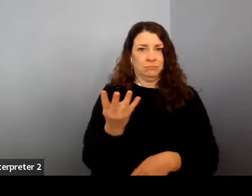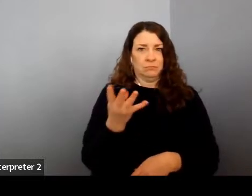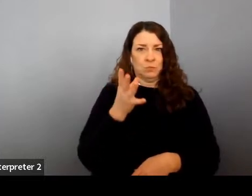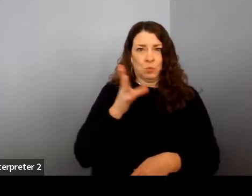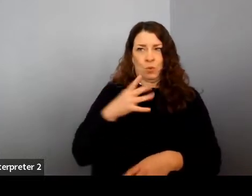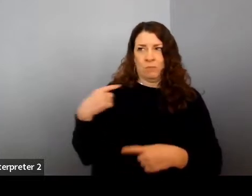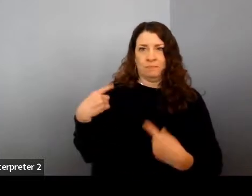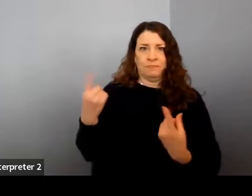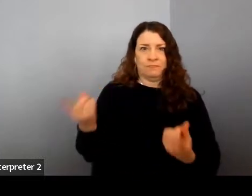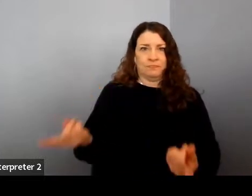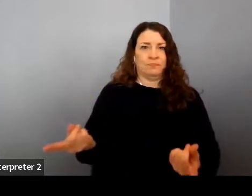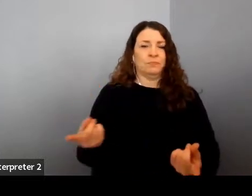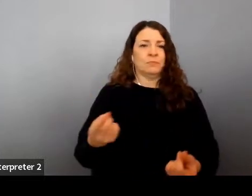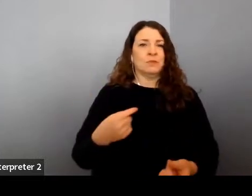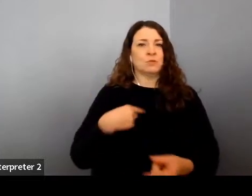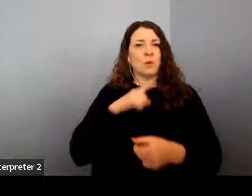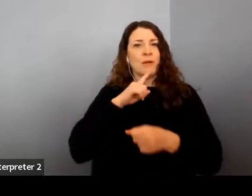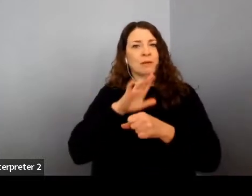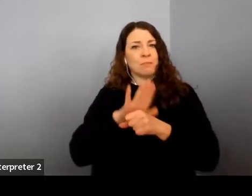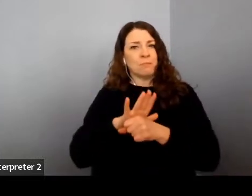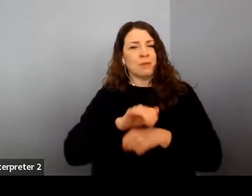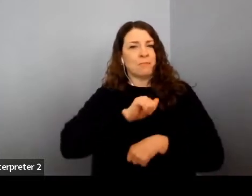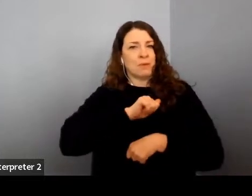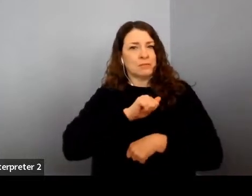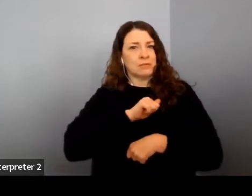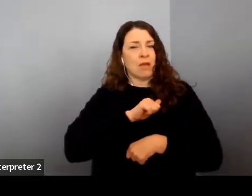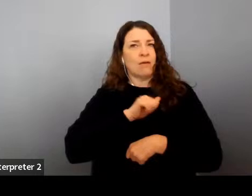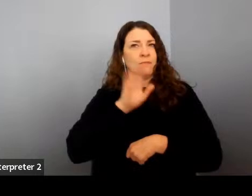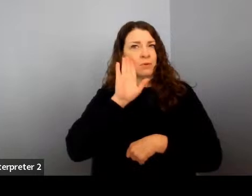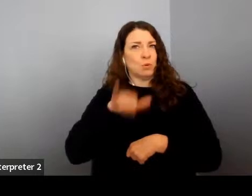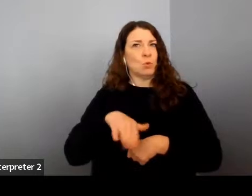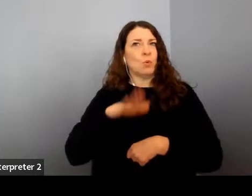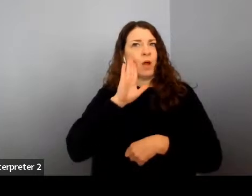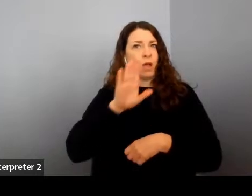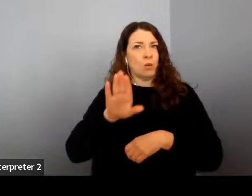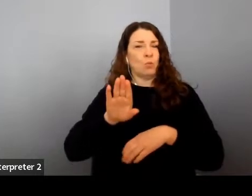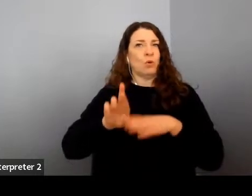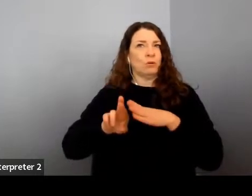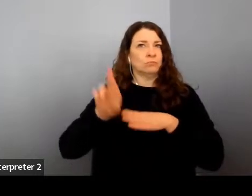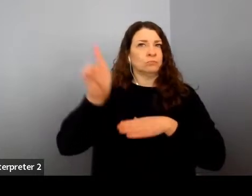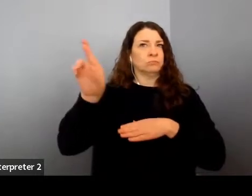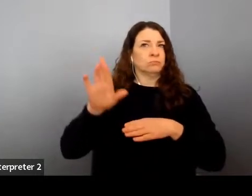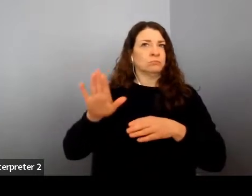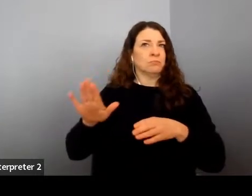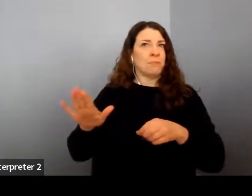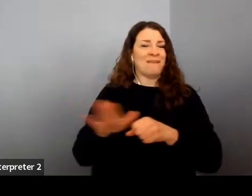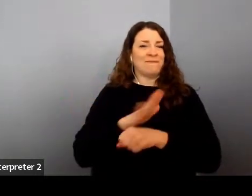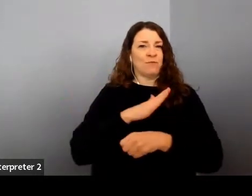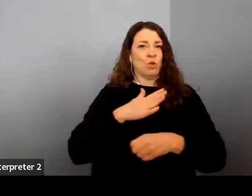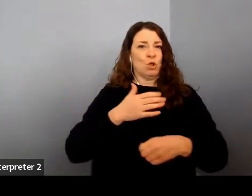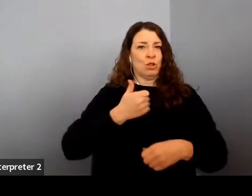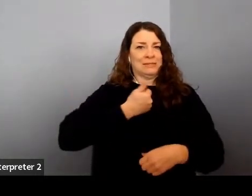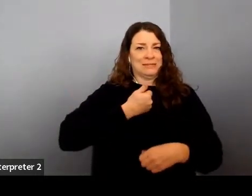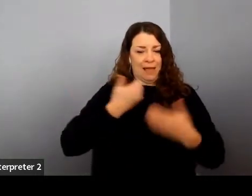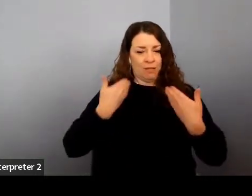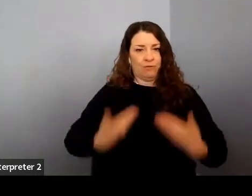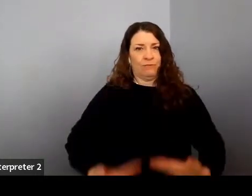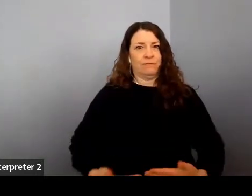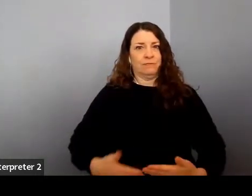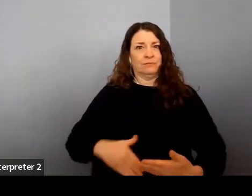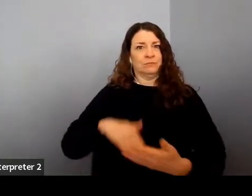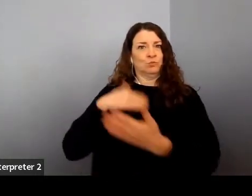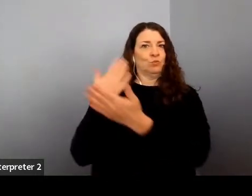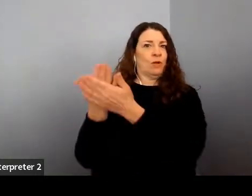that I was going to bring my full self to space. And in my case, that specifically meant not not trying to,